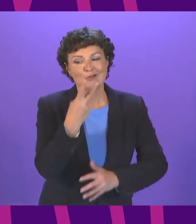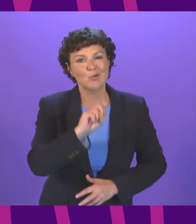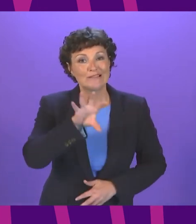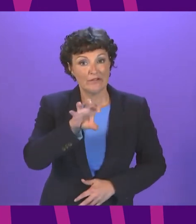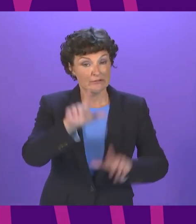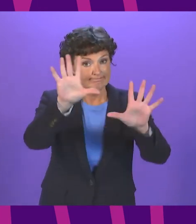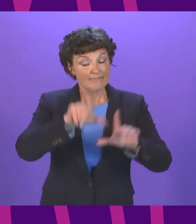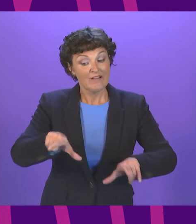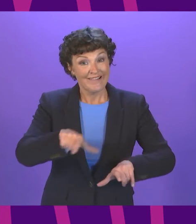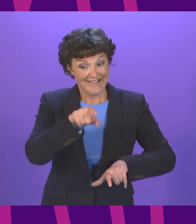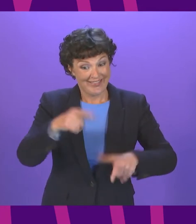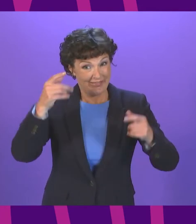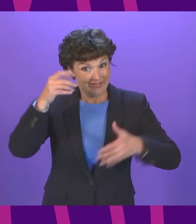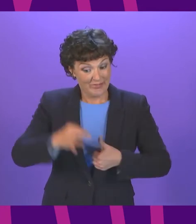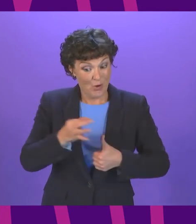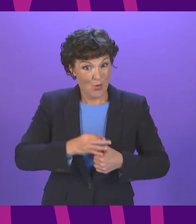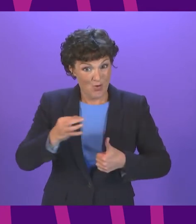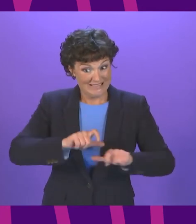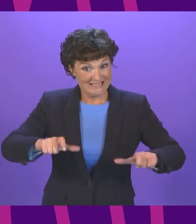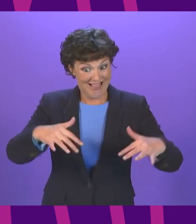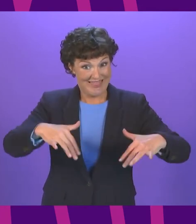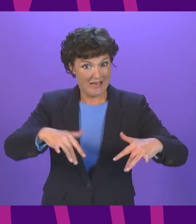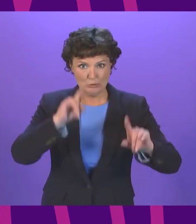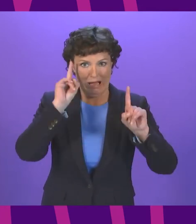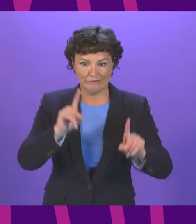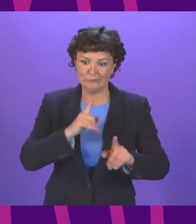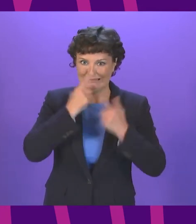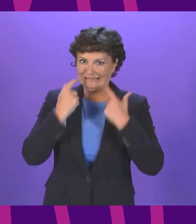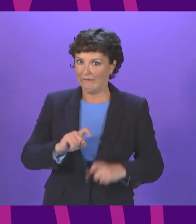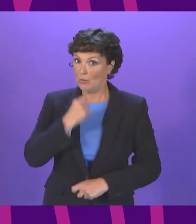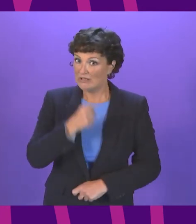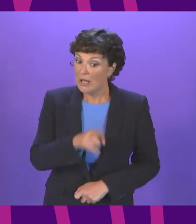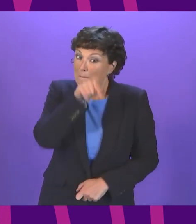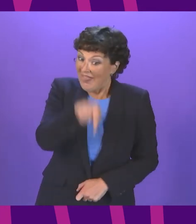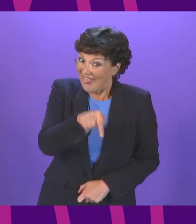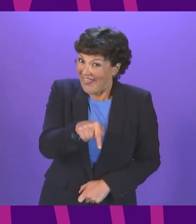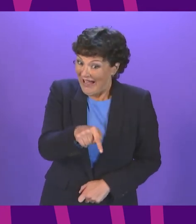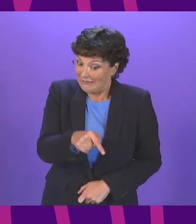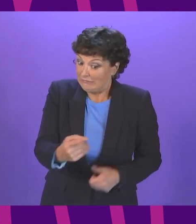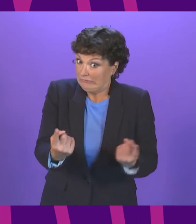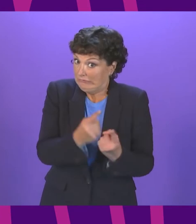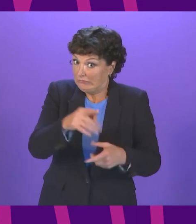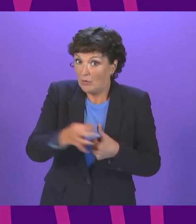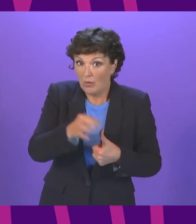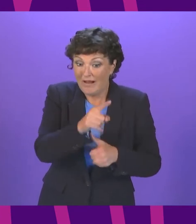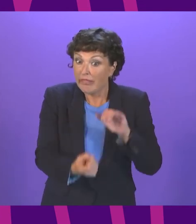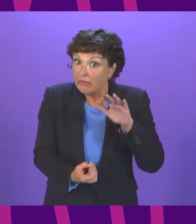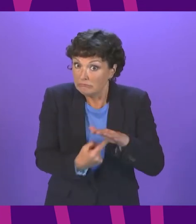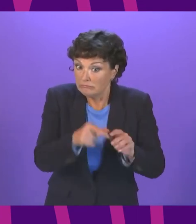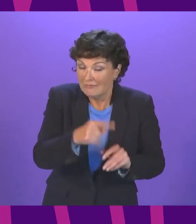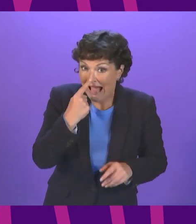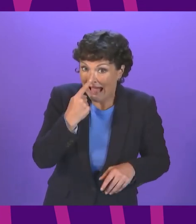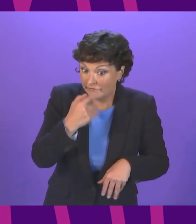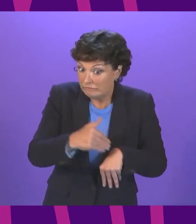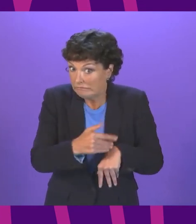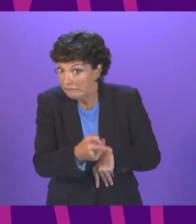case is still live so I restricting what I can say but this is clearly a significant case with consequences for both the police and the government